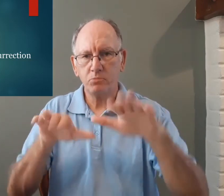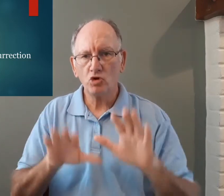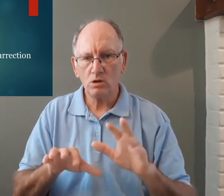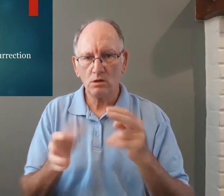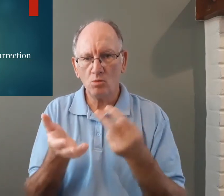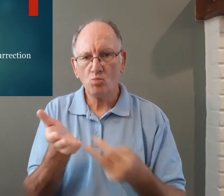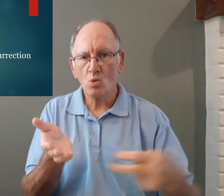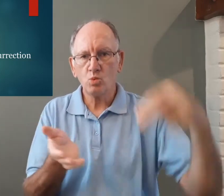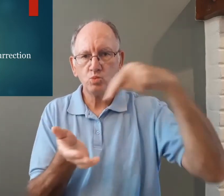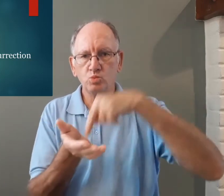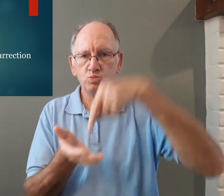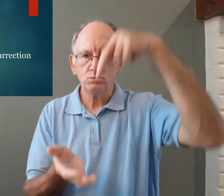burial and resurrection